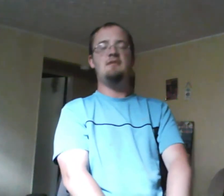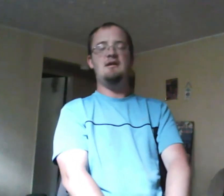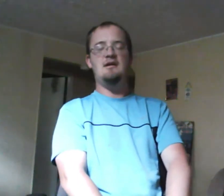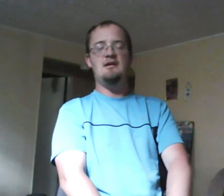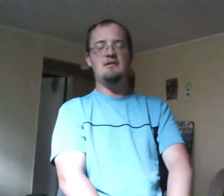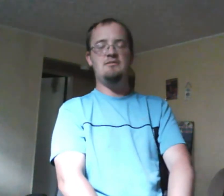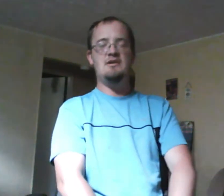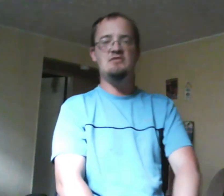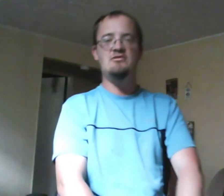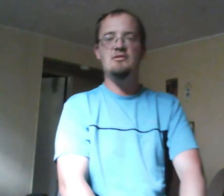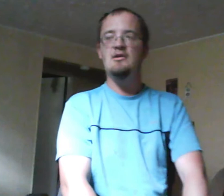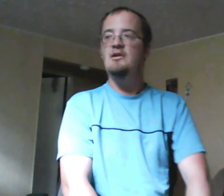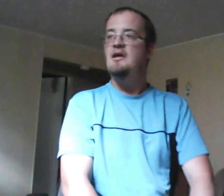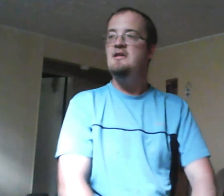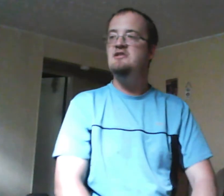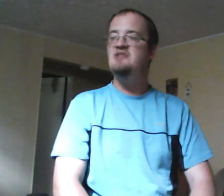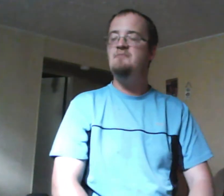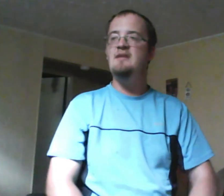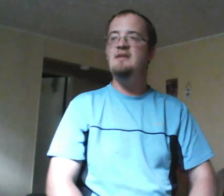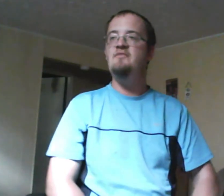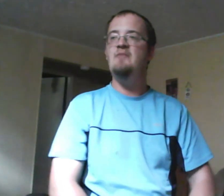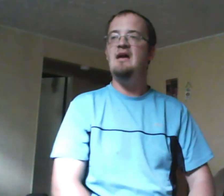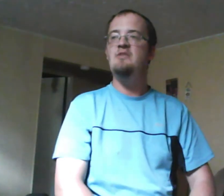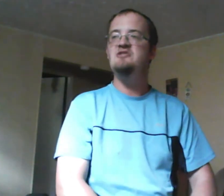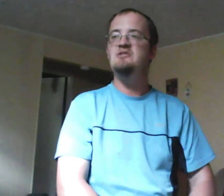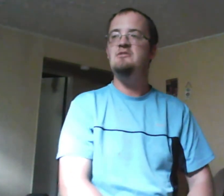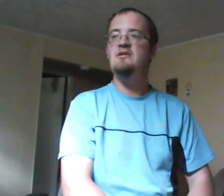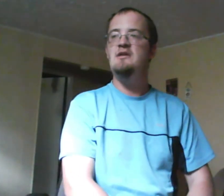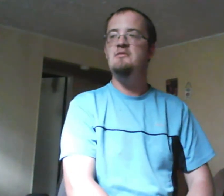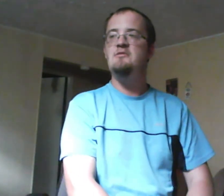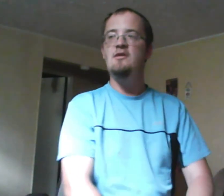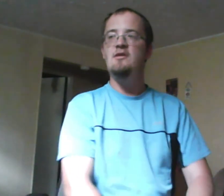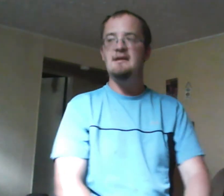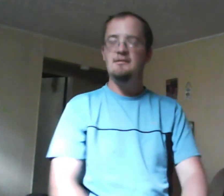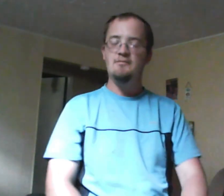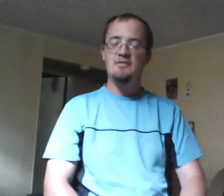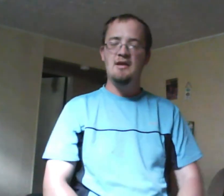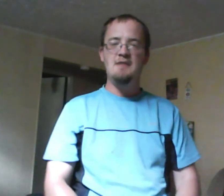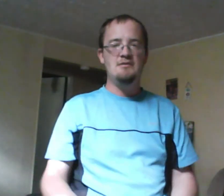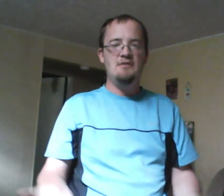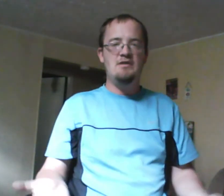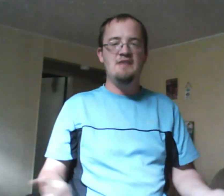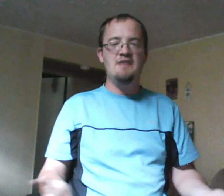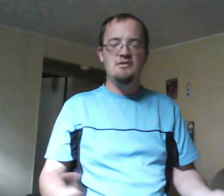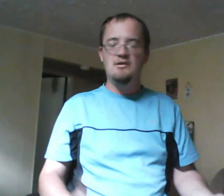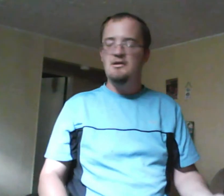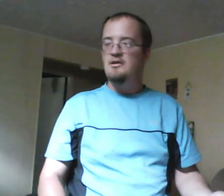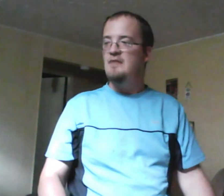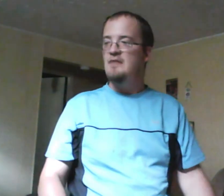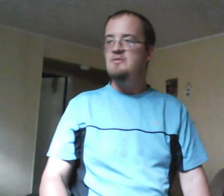issues and then she breaks up with Miles because it was with Zoe I mean fair enough Maya was pissed off at Zoe